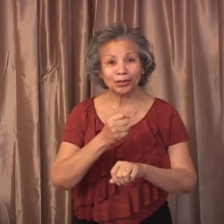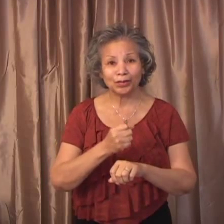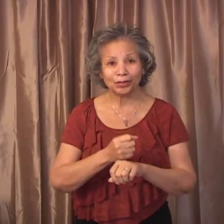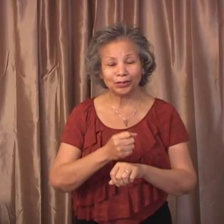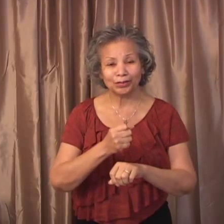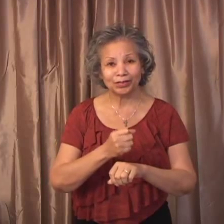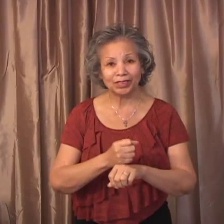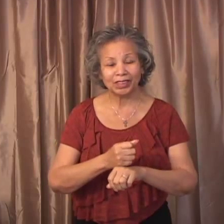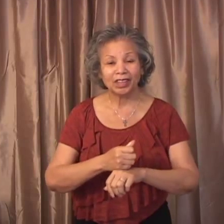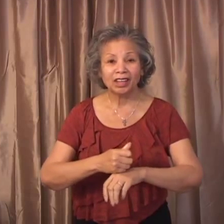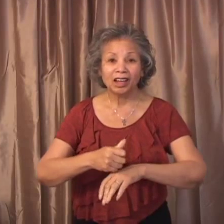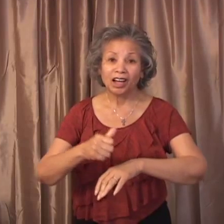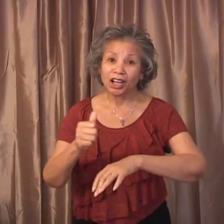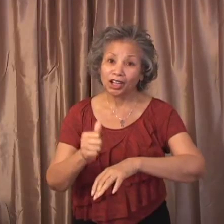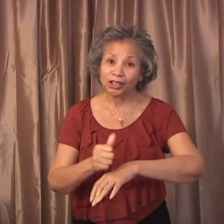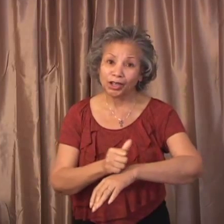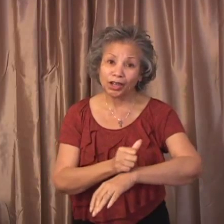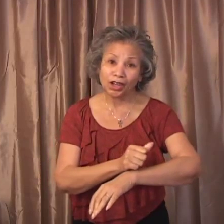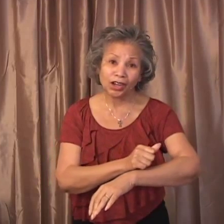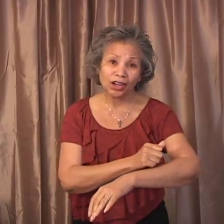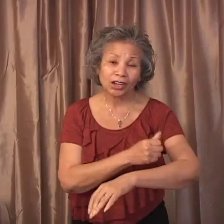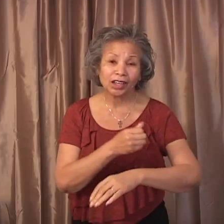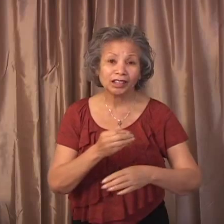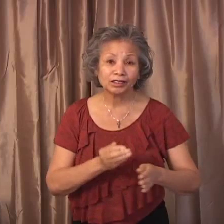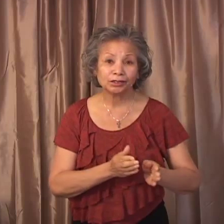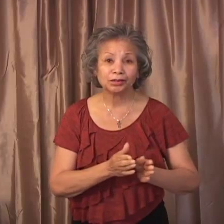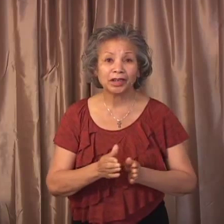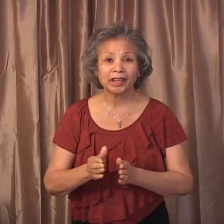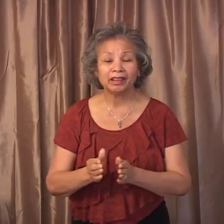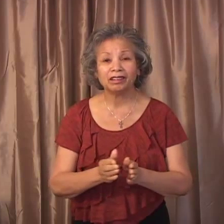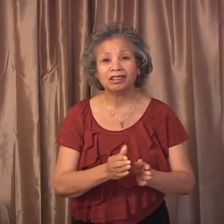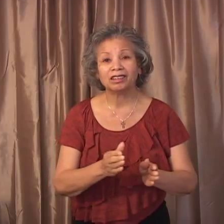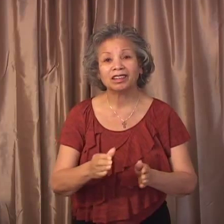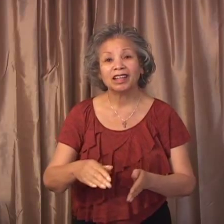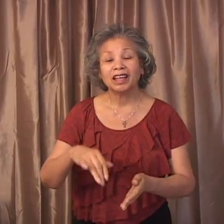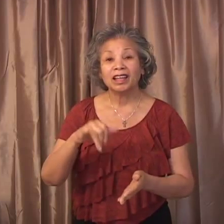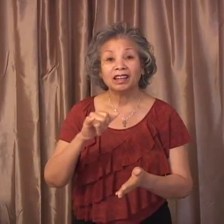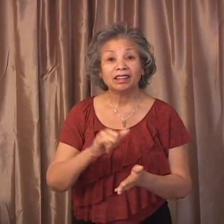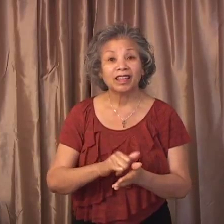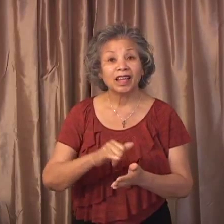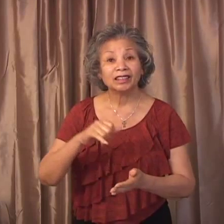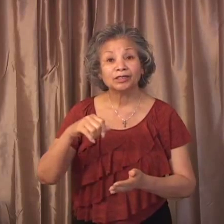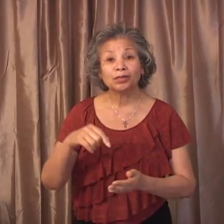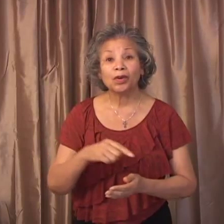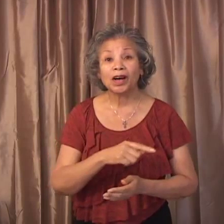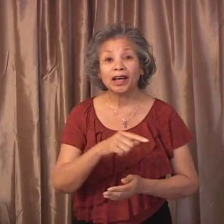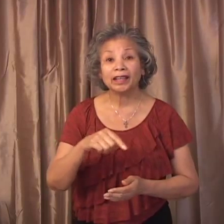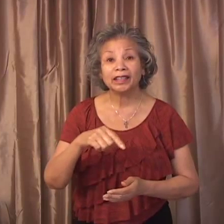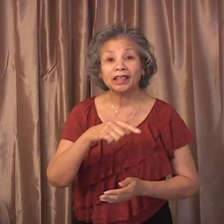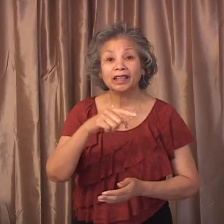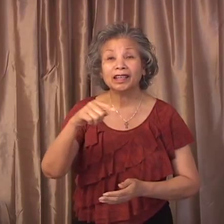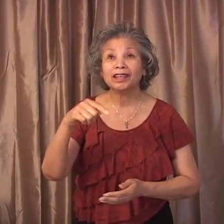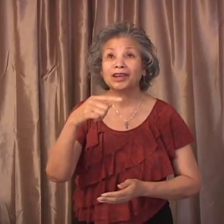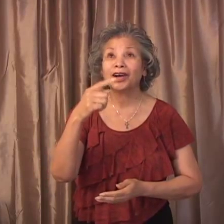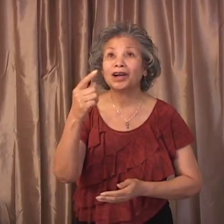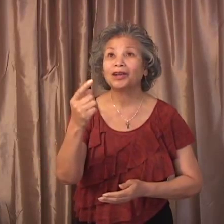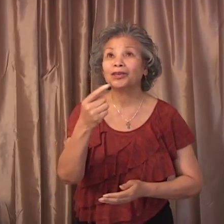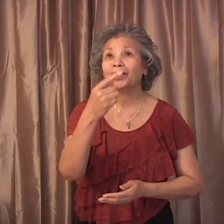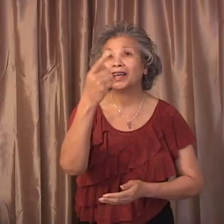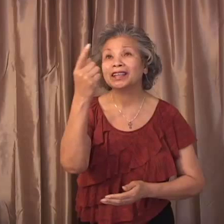along a trail that's winding always